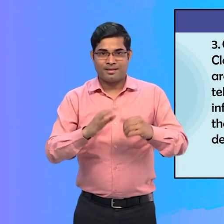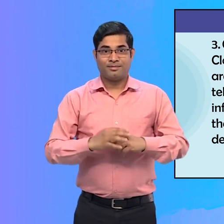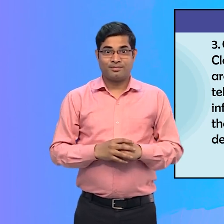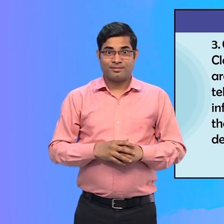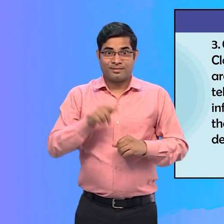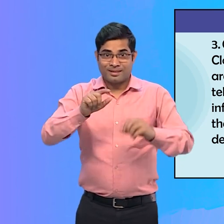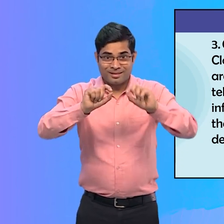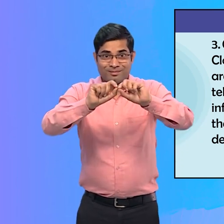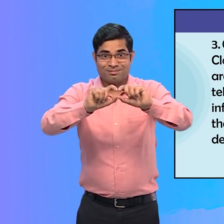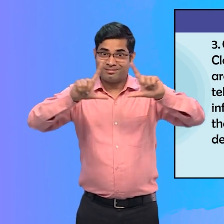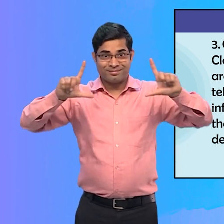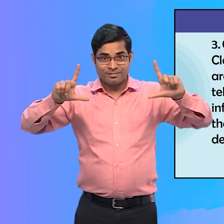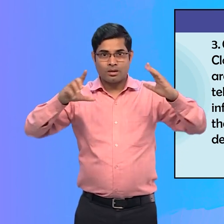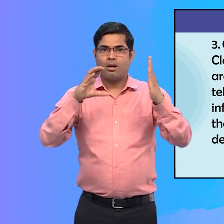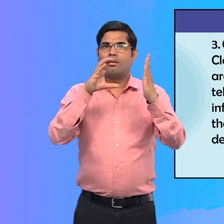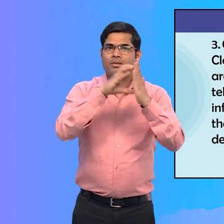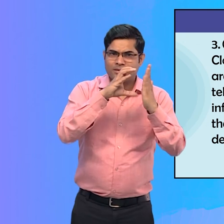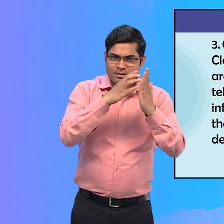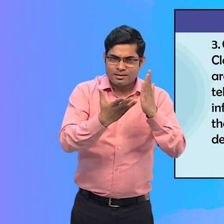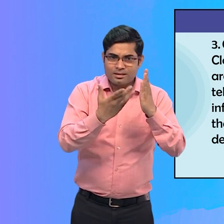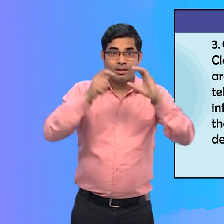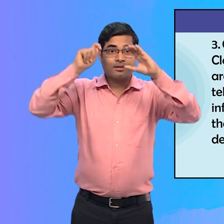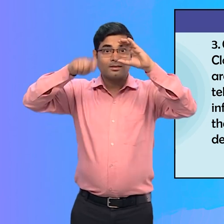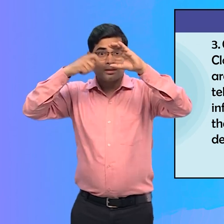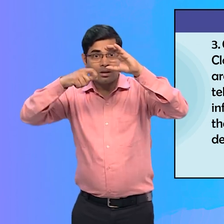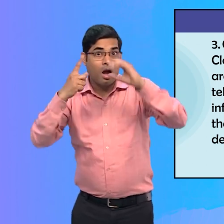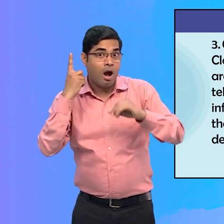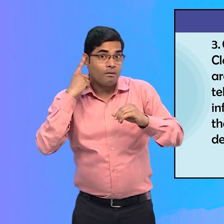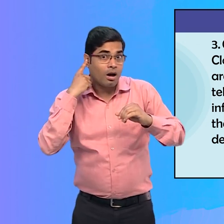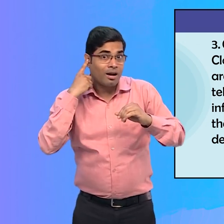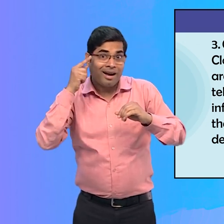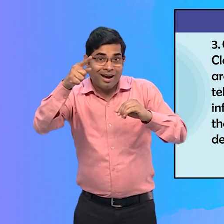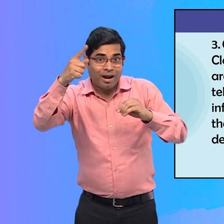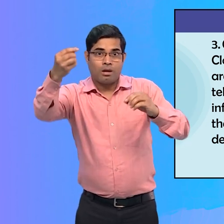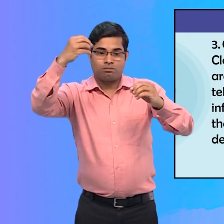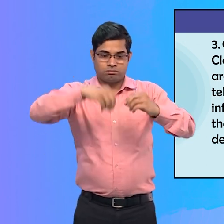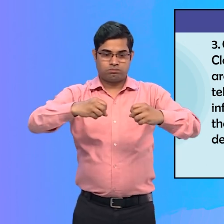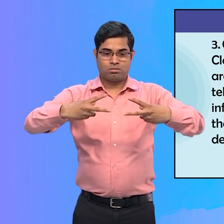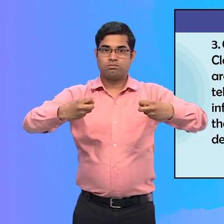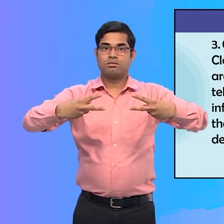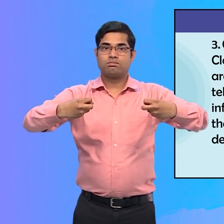or video screen or video to provide information.